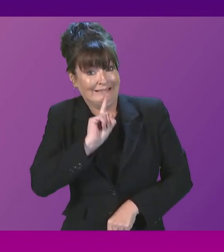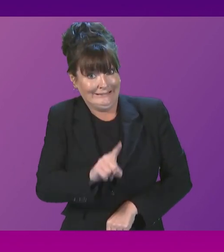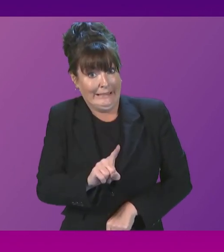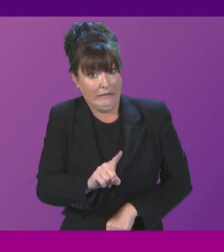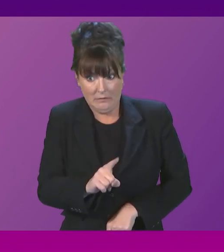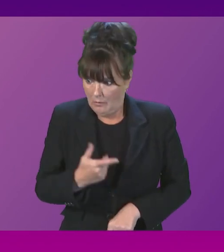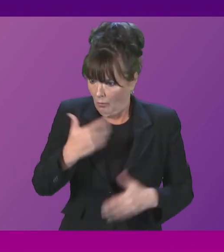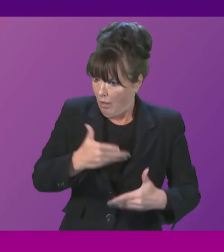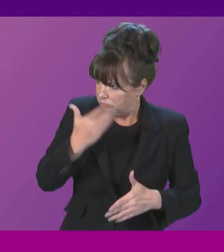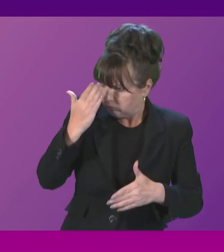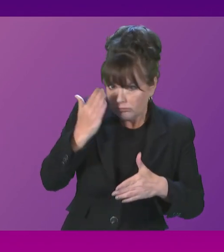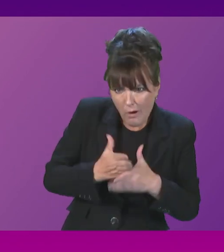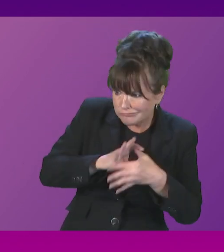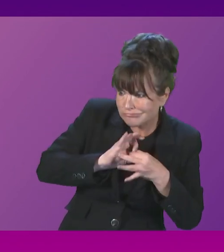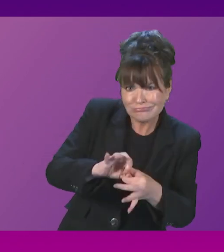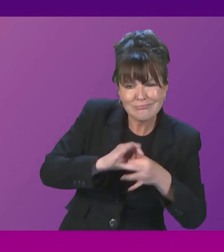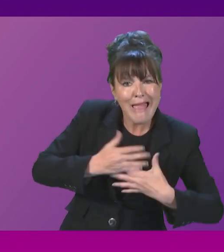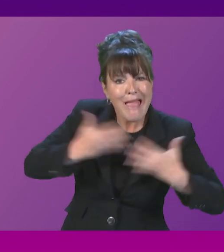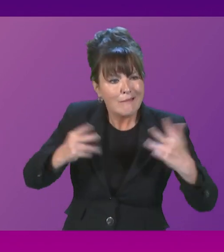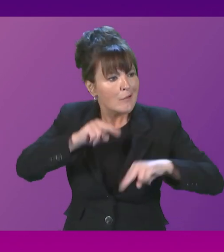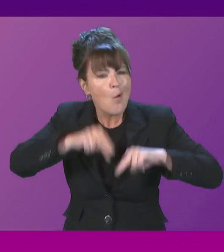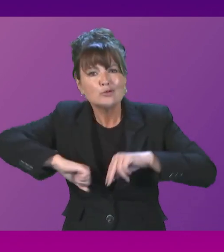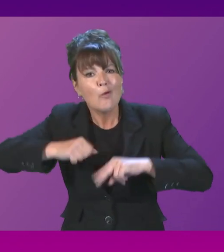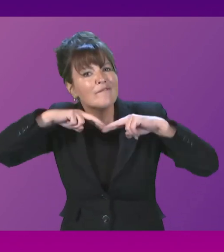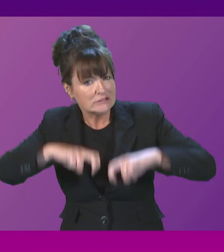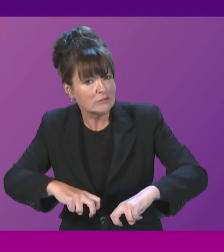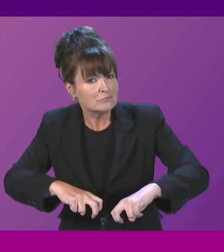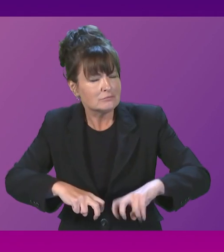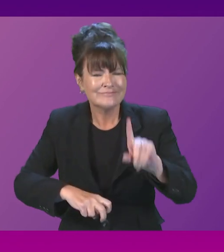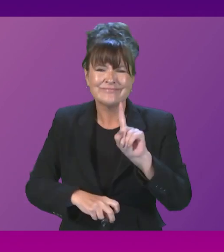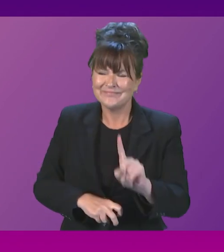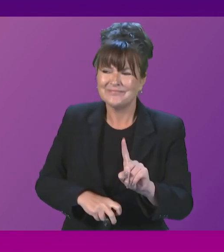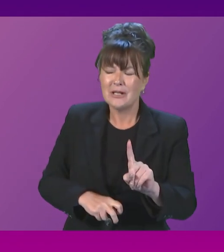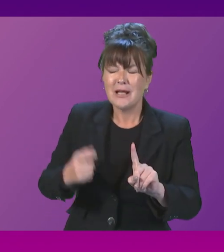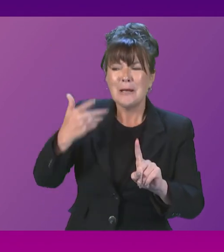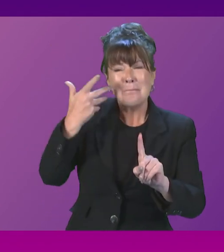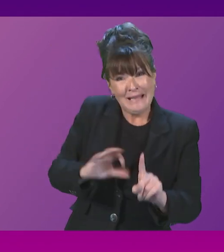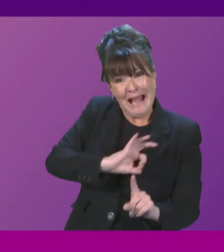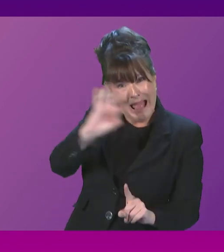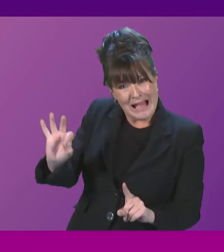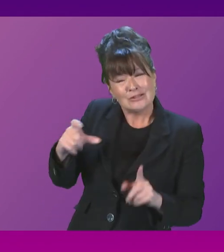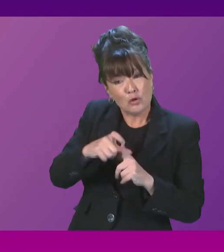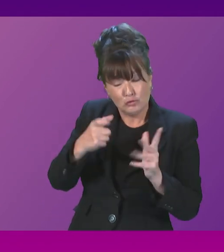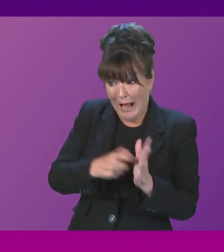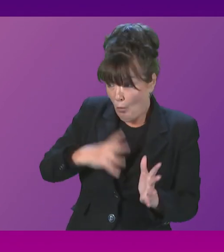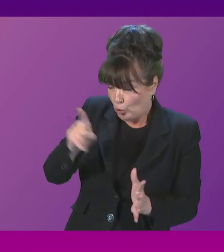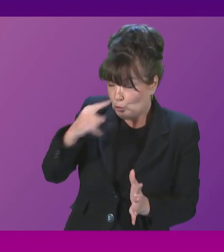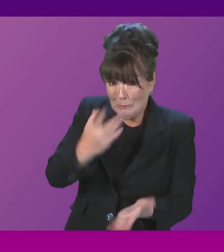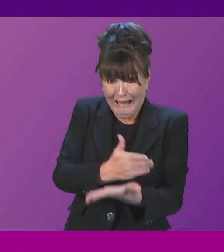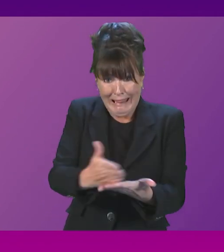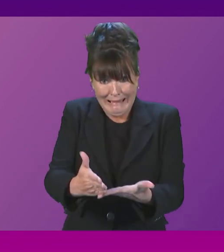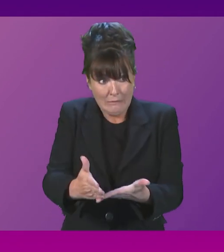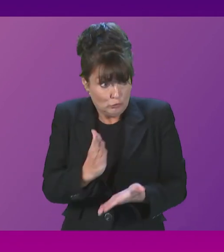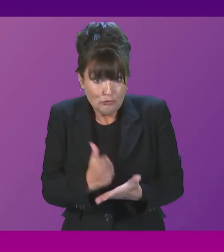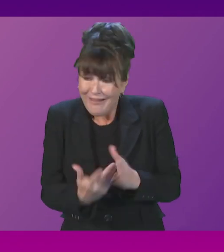fully cooperate with any Audit Scotland investigation. The clarity I asked for from Douglas Ross was an